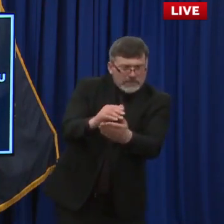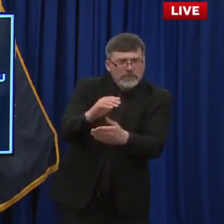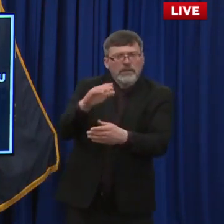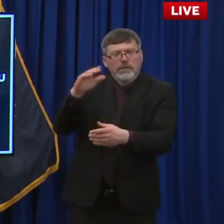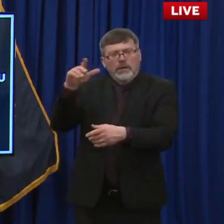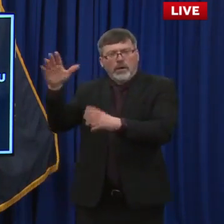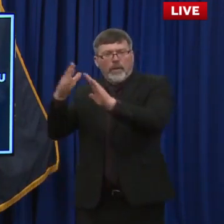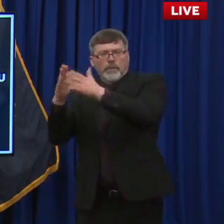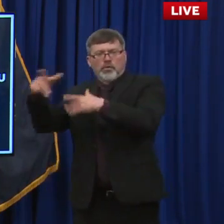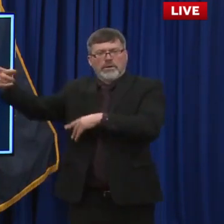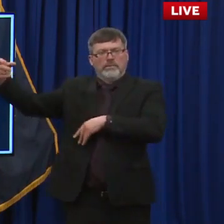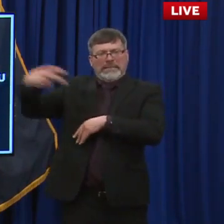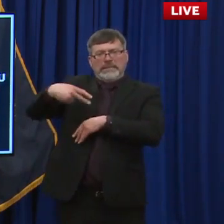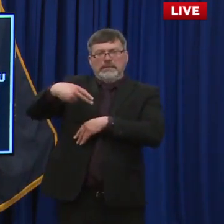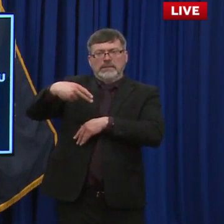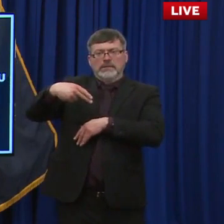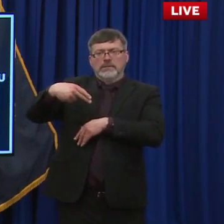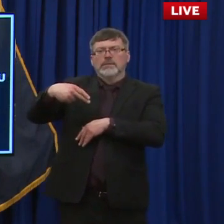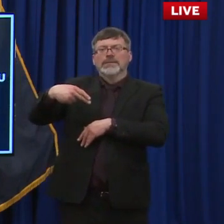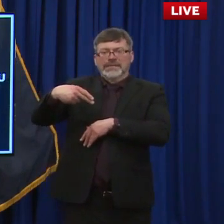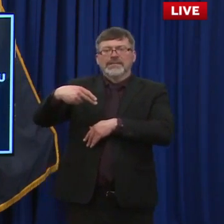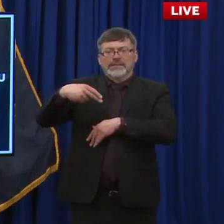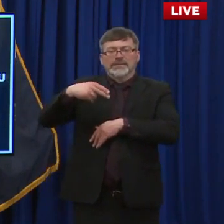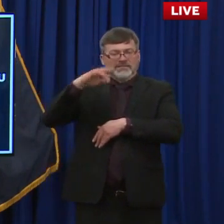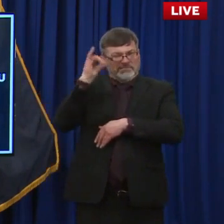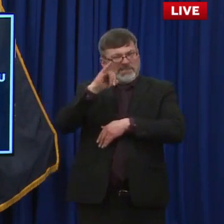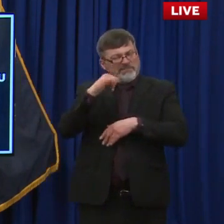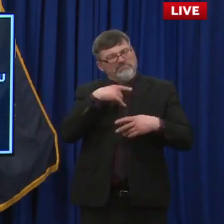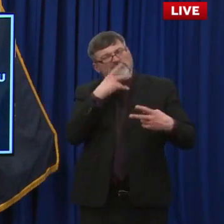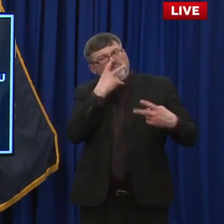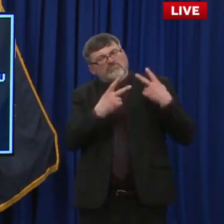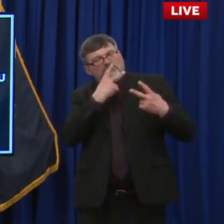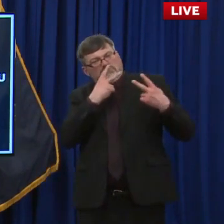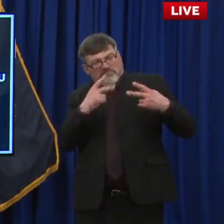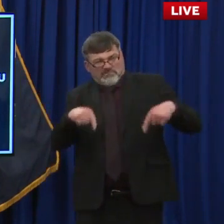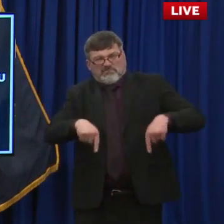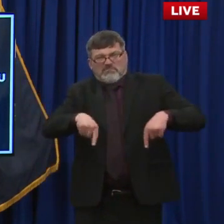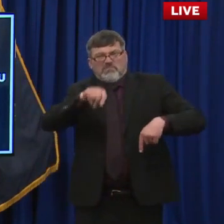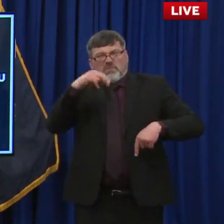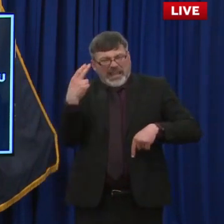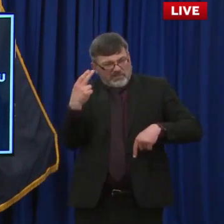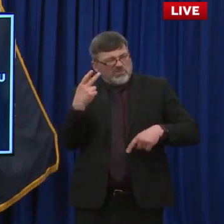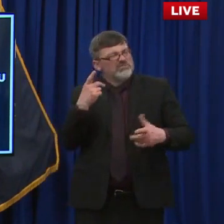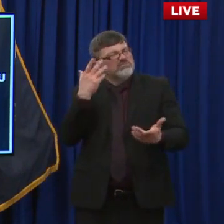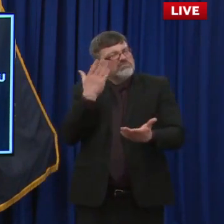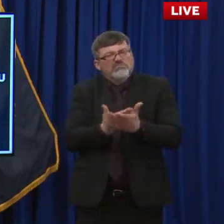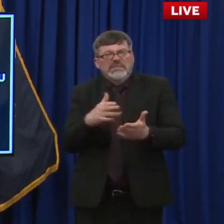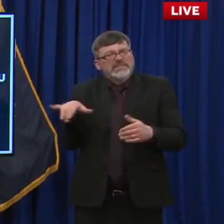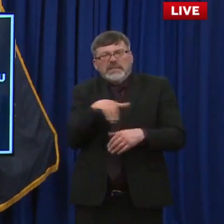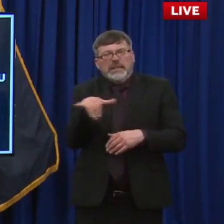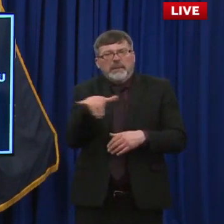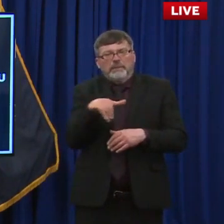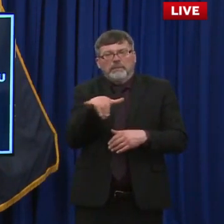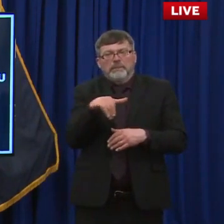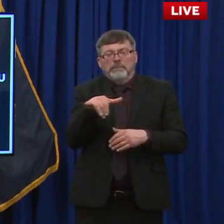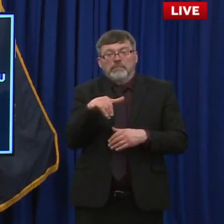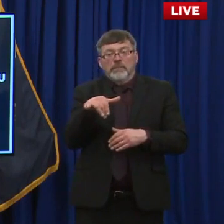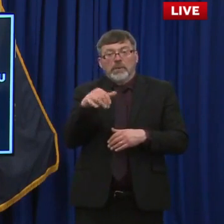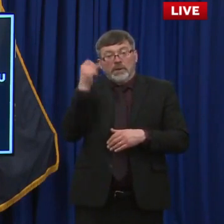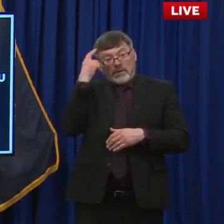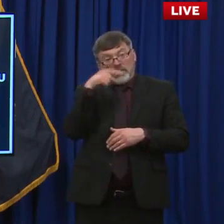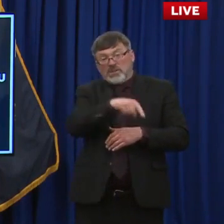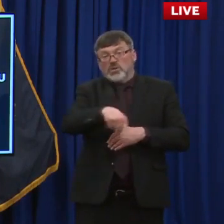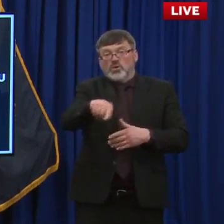last couple of months from multiple studies, in fact, that schools do not appear to be a high risk setting for spread or